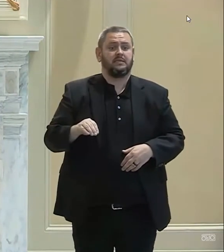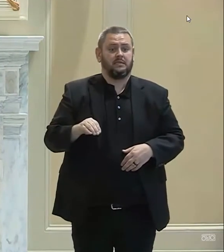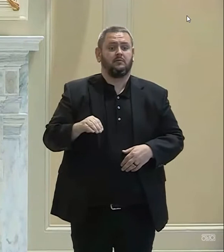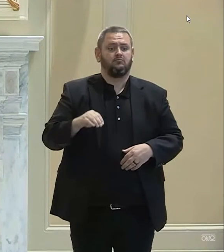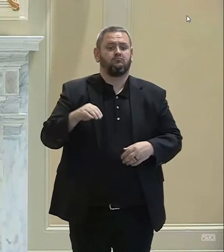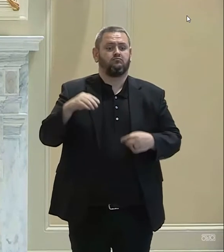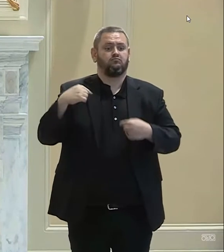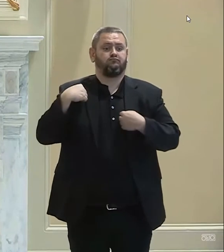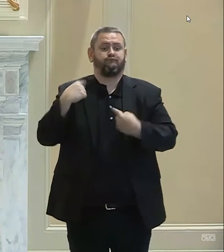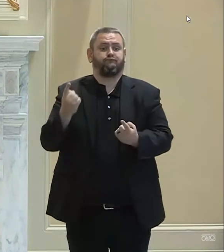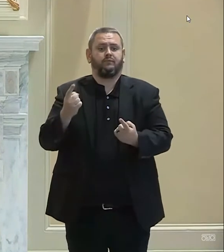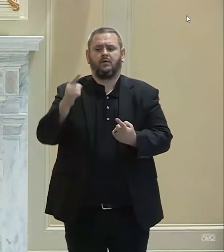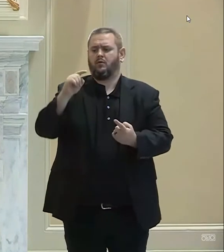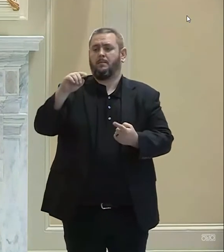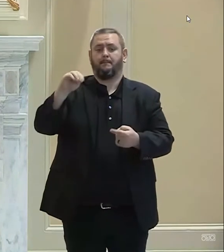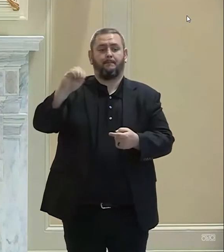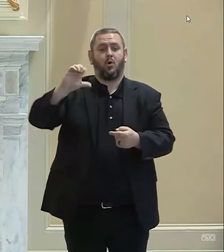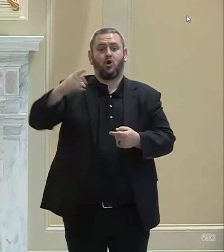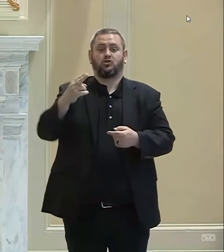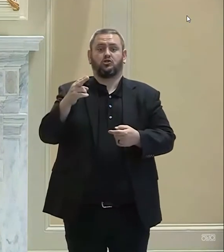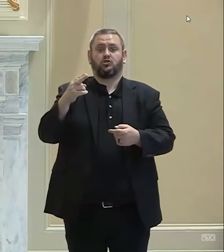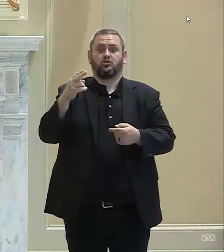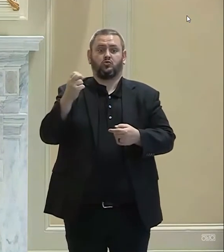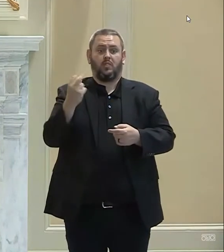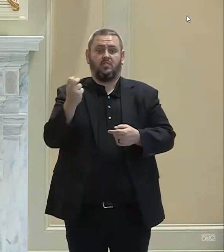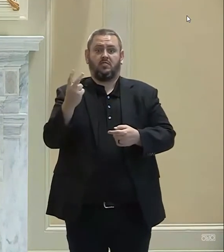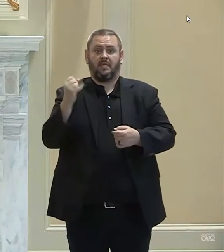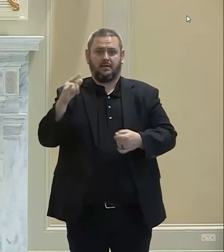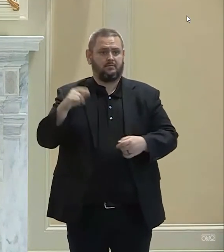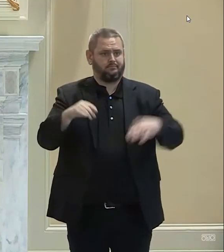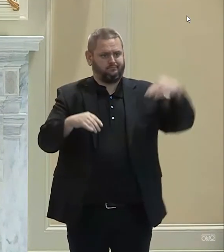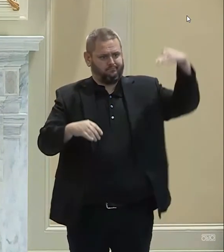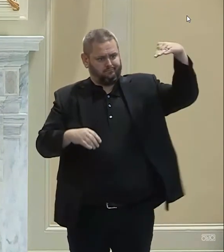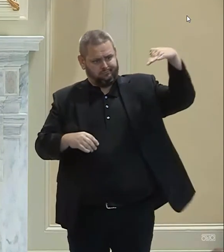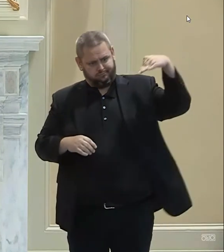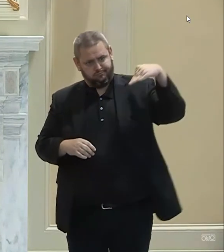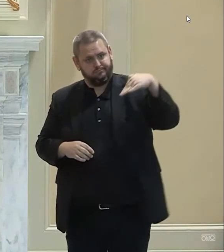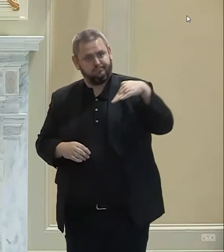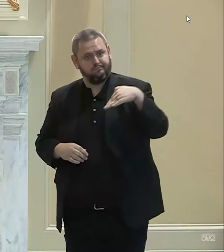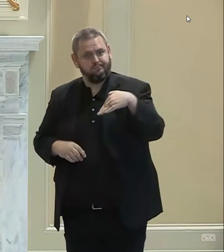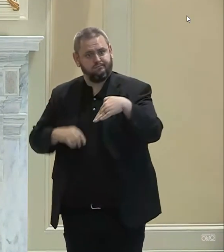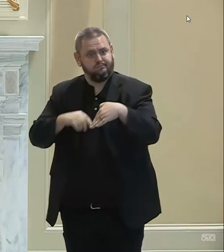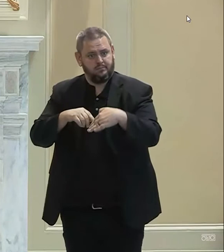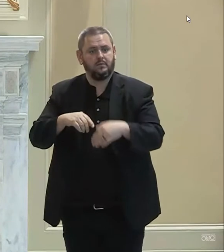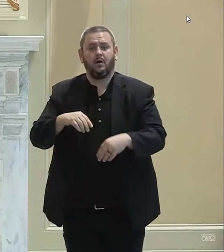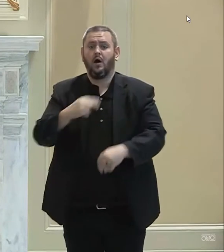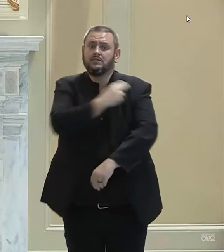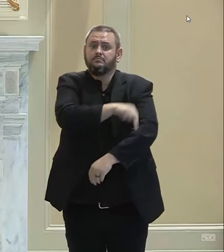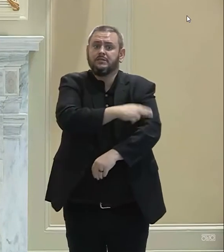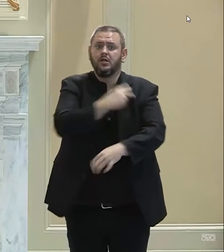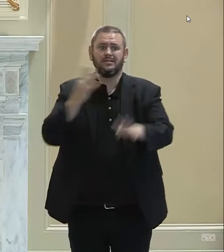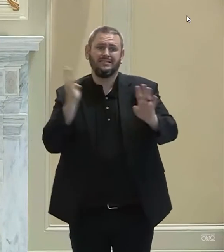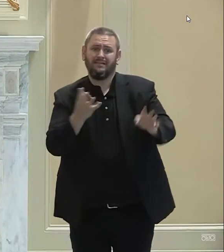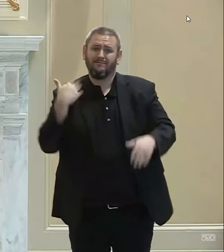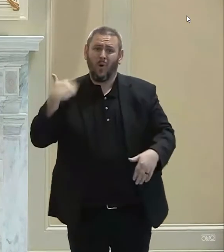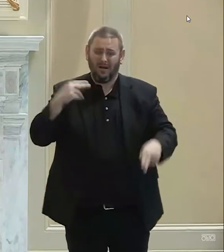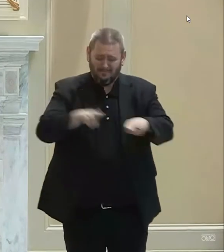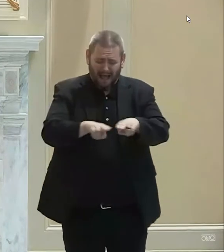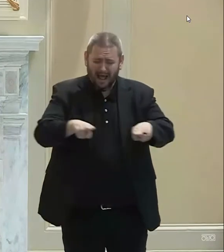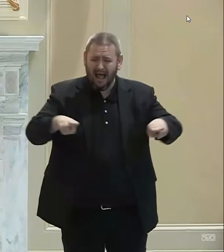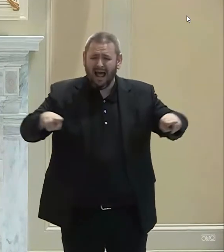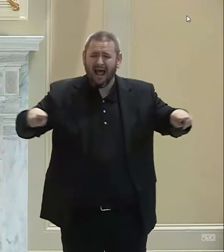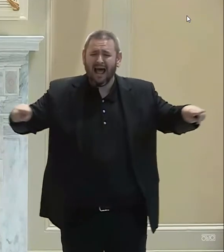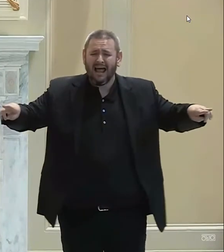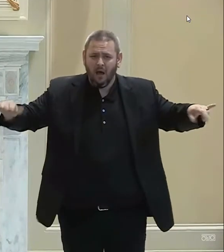March 12th. Hospitalizations, they're also down nearly 90%, and they're at their lowest